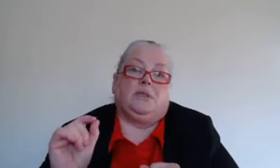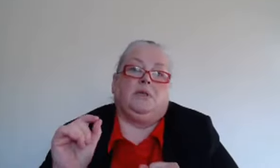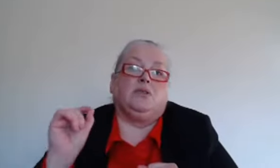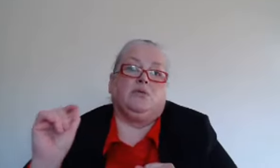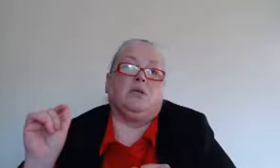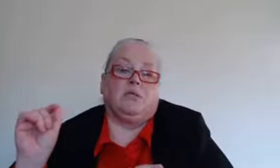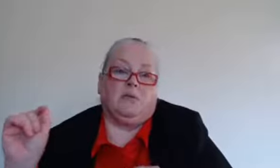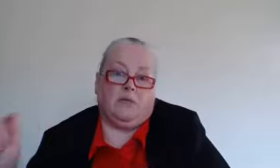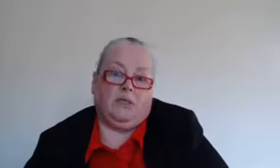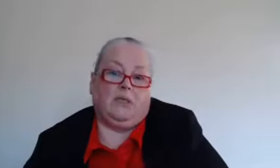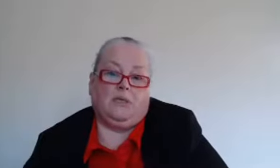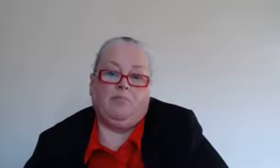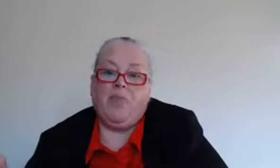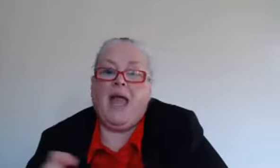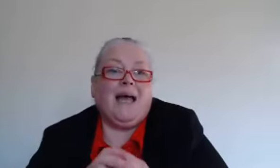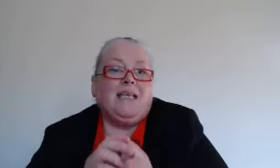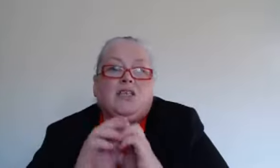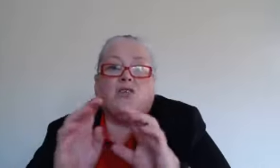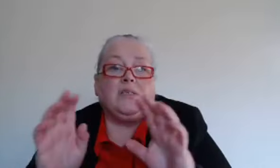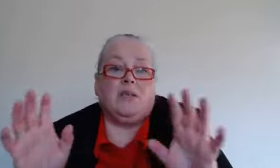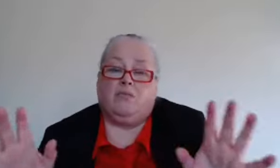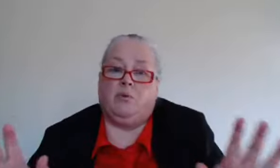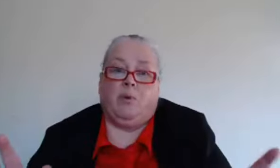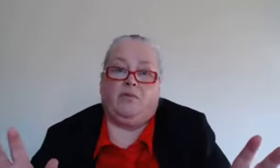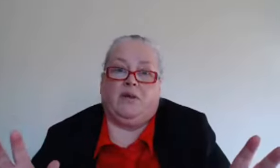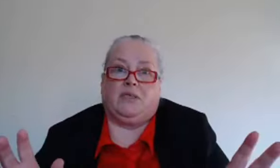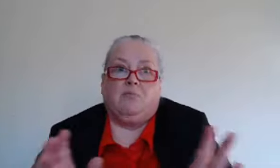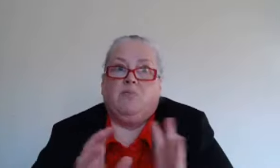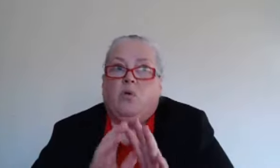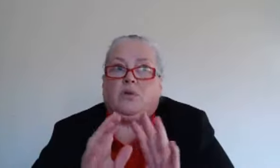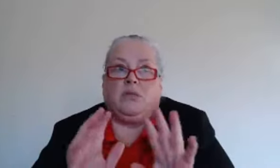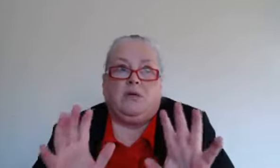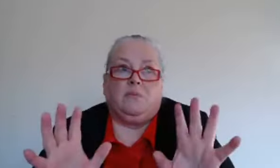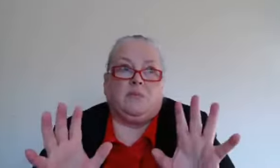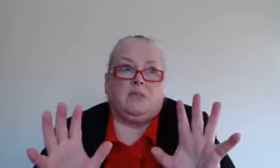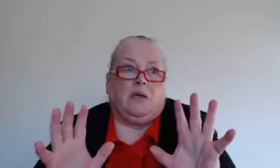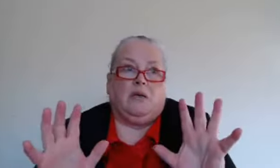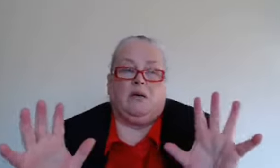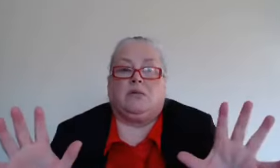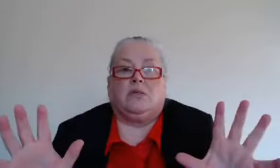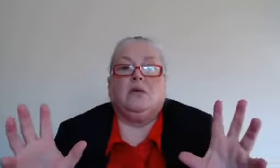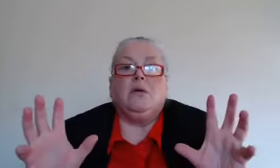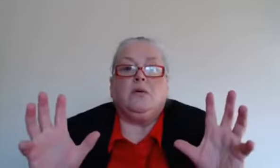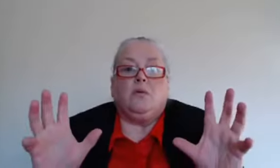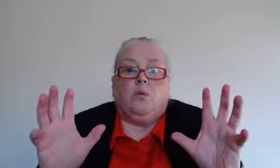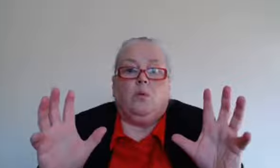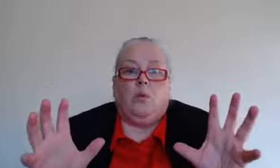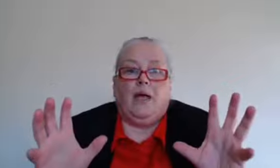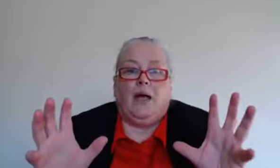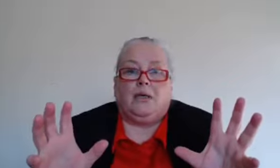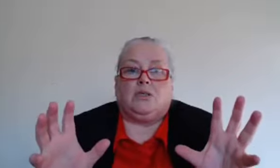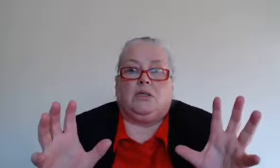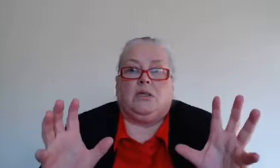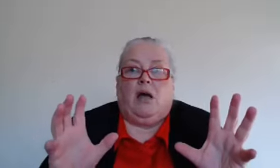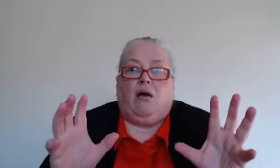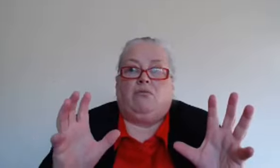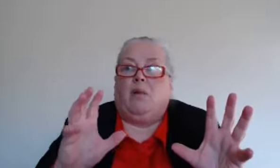that you can succeed and it doesn't have to be perfect and more times than not we actually have a